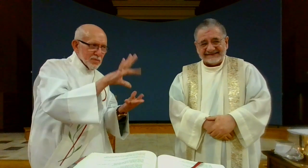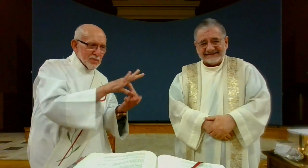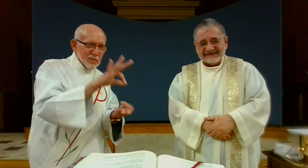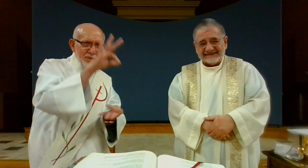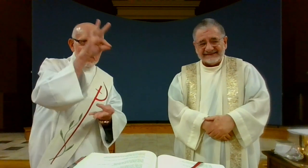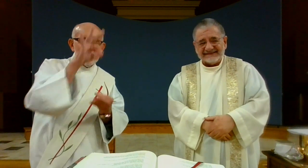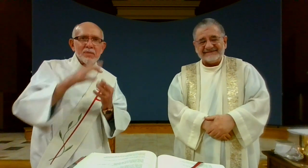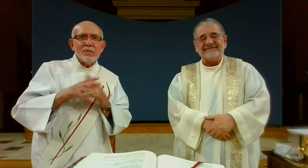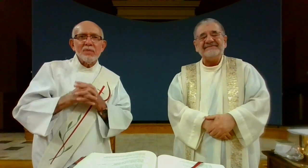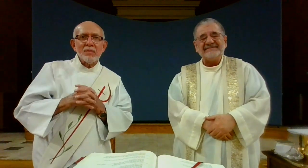and with your spirit.